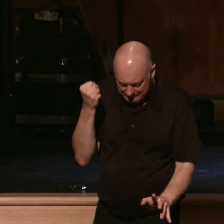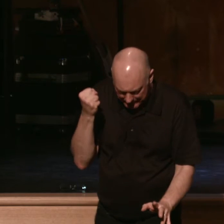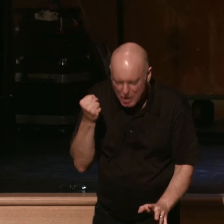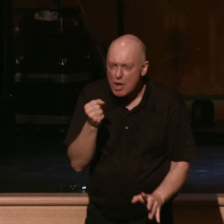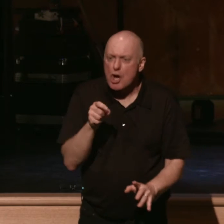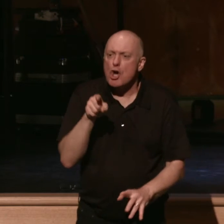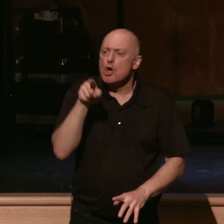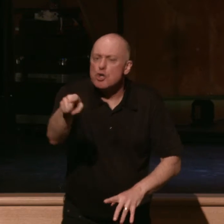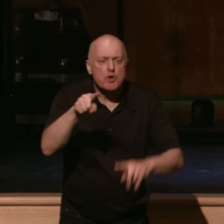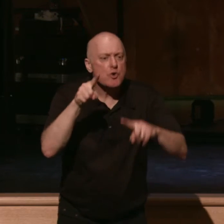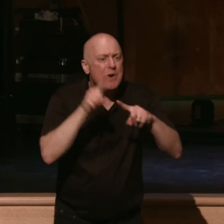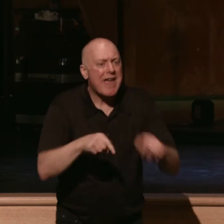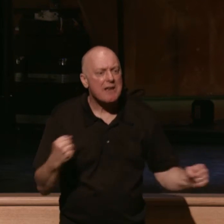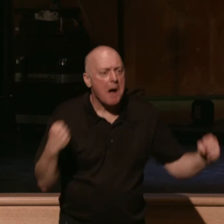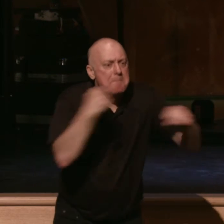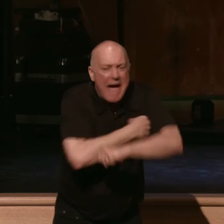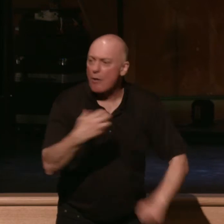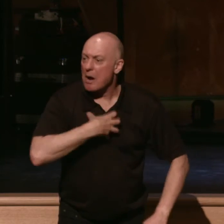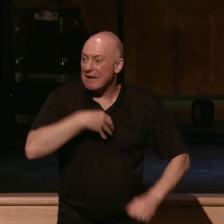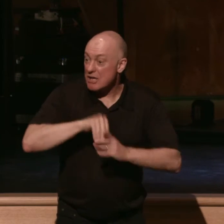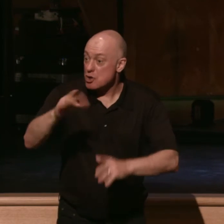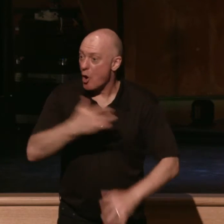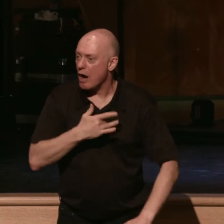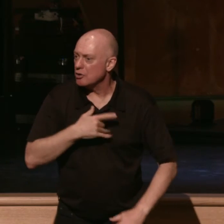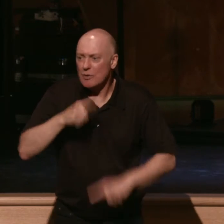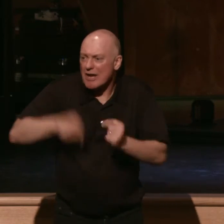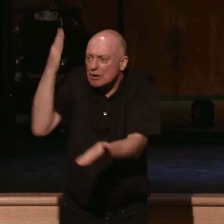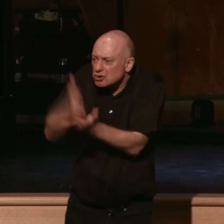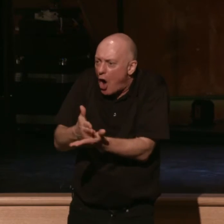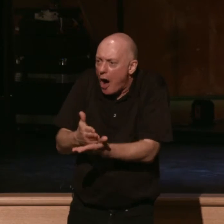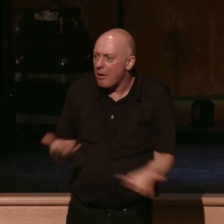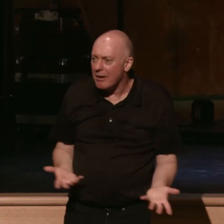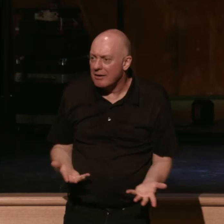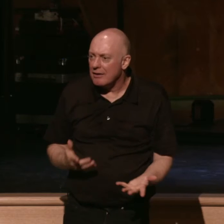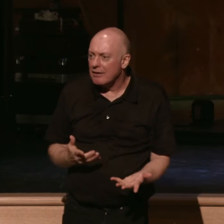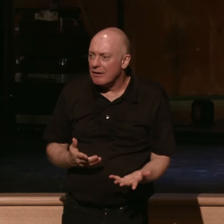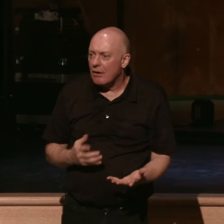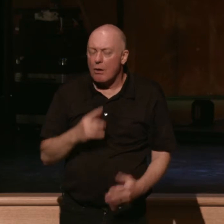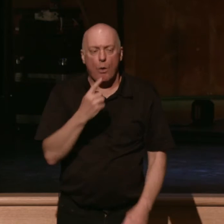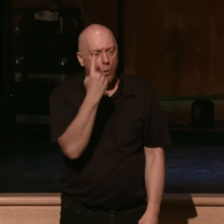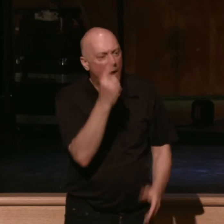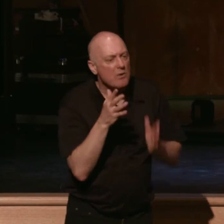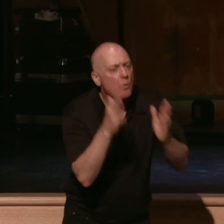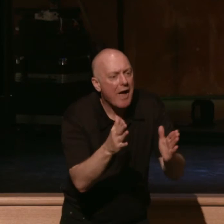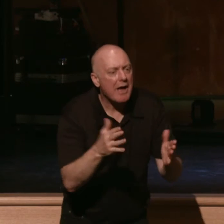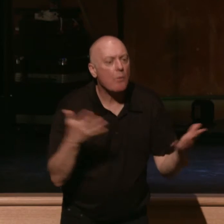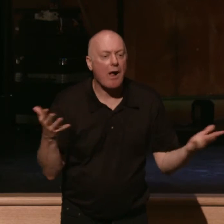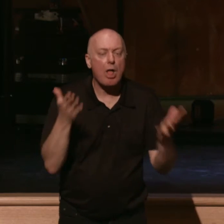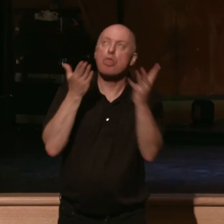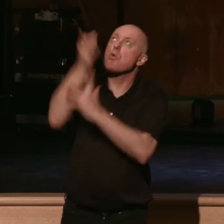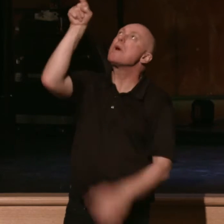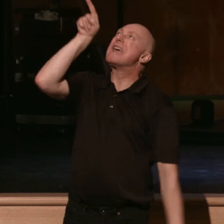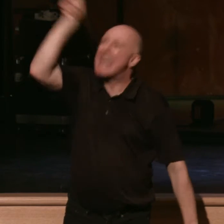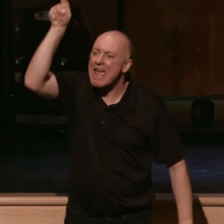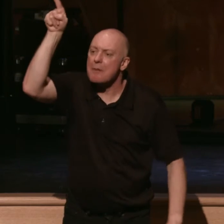battle complaining in your heart in any other way except through him who gives you strength.